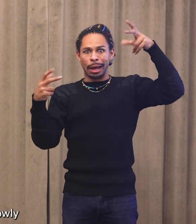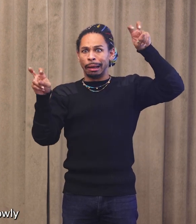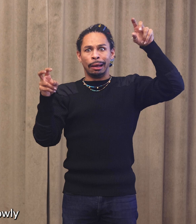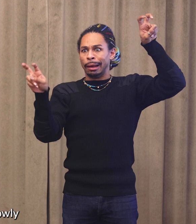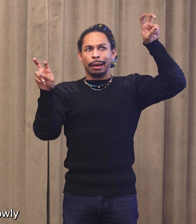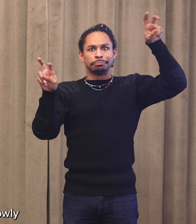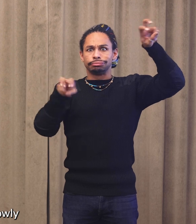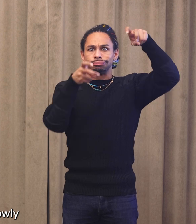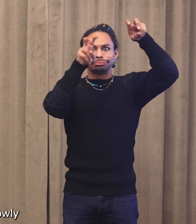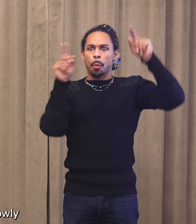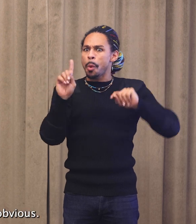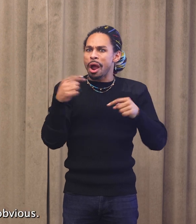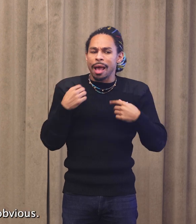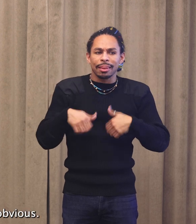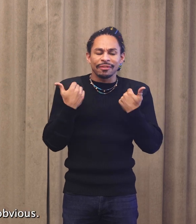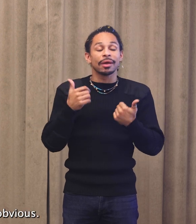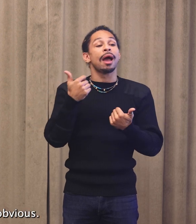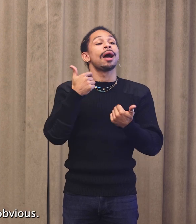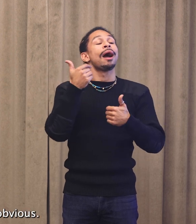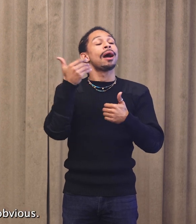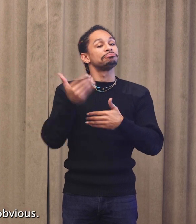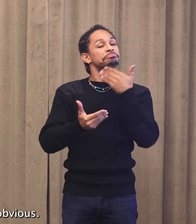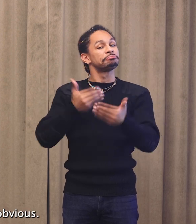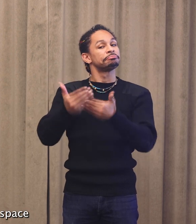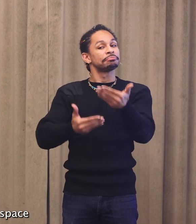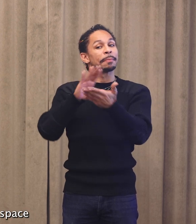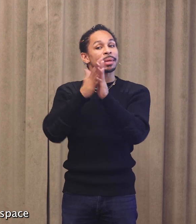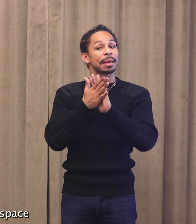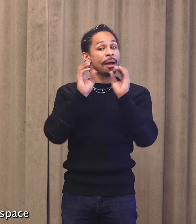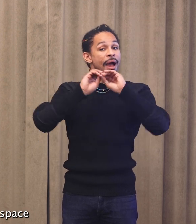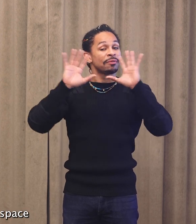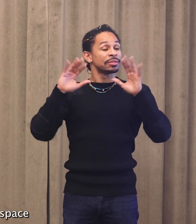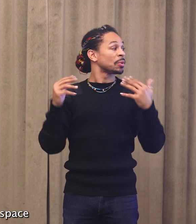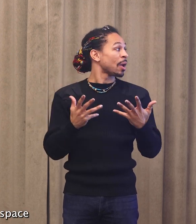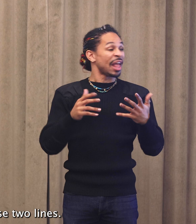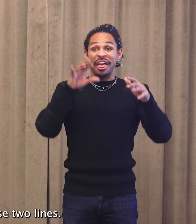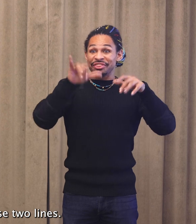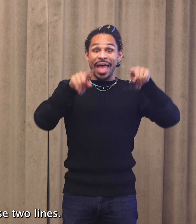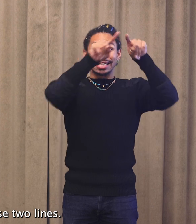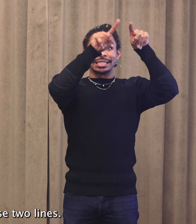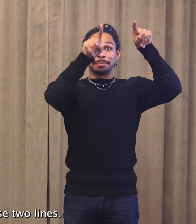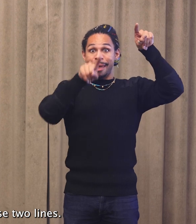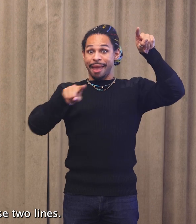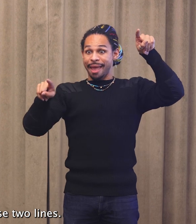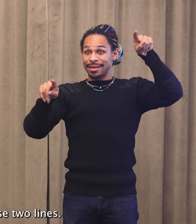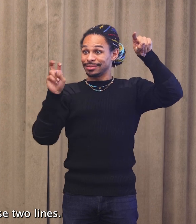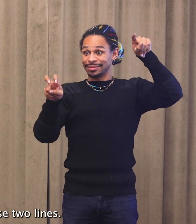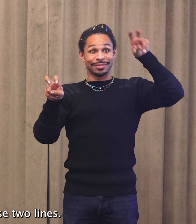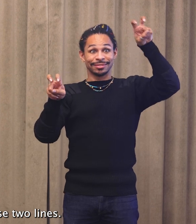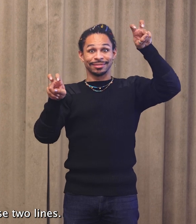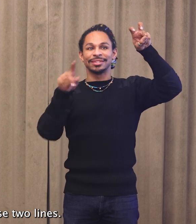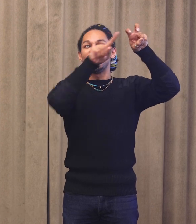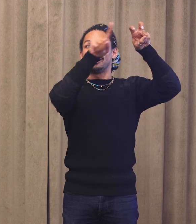And slowly, it became obvious, the vast space in between those two